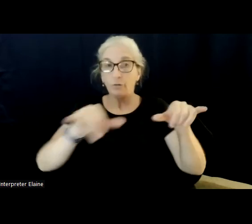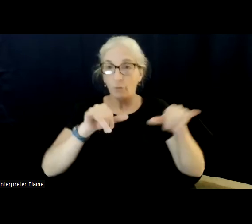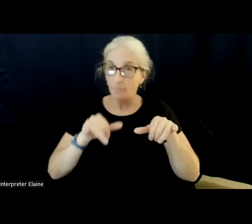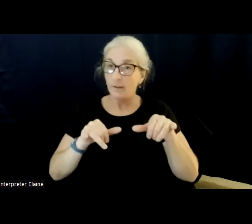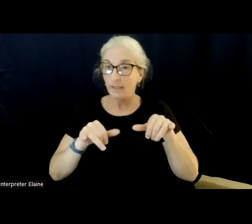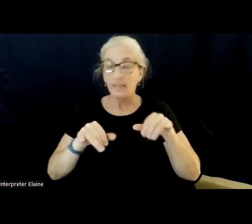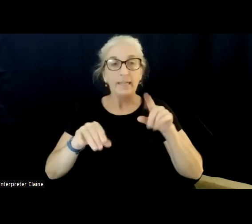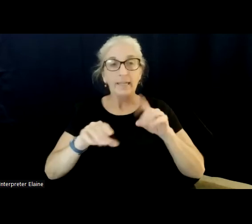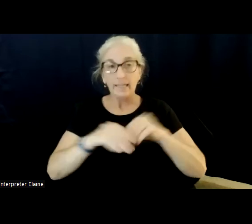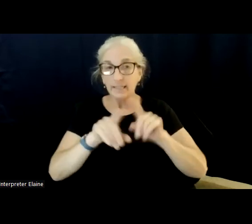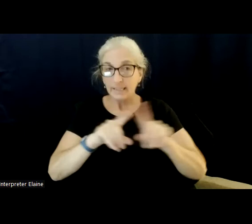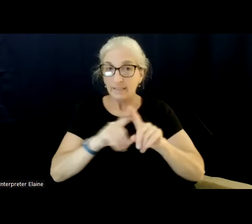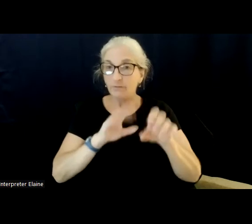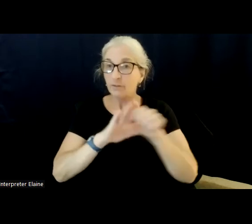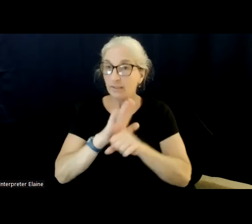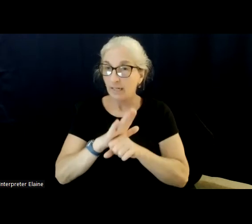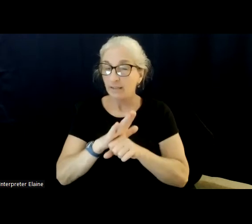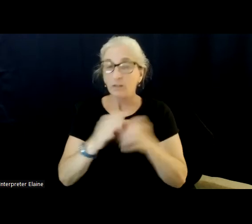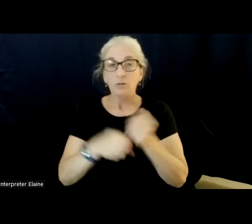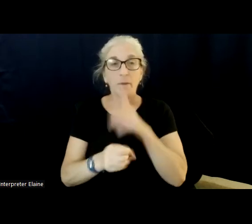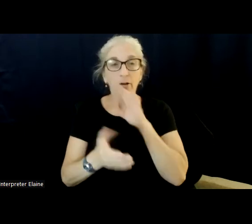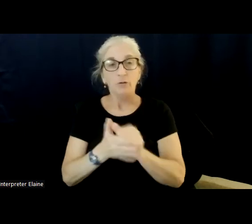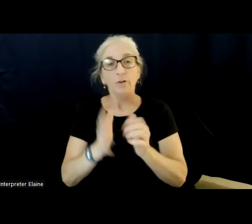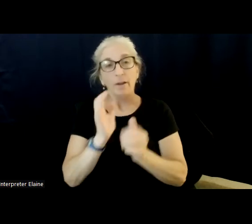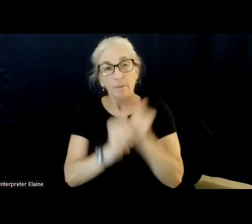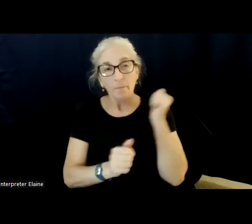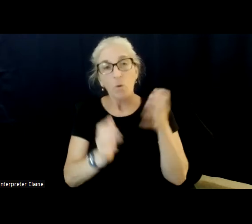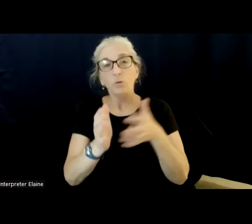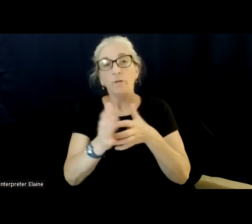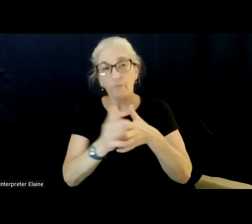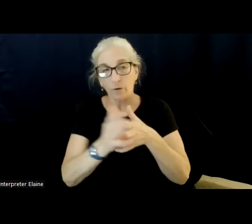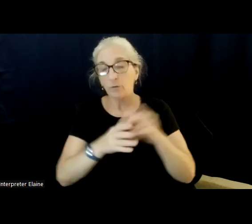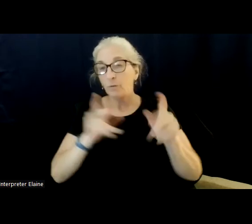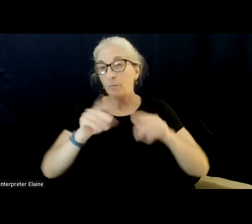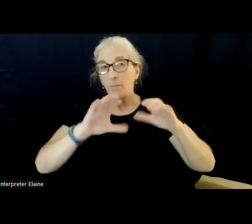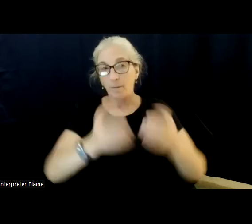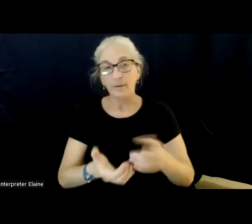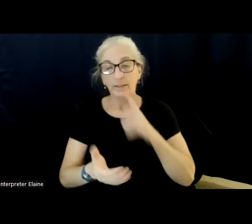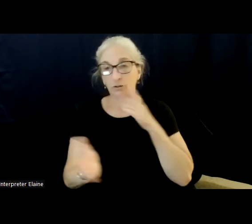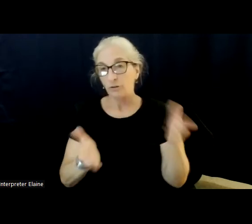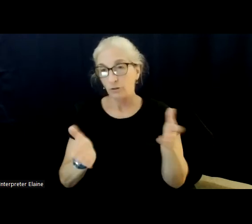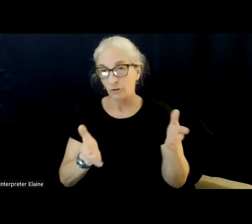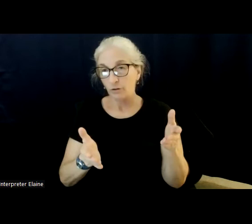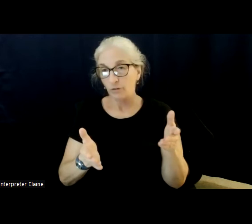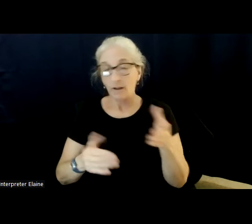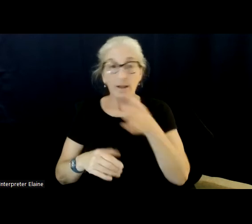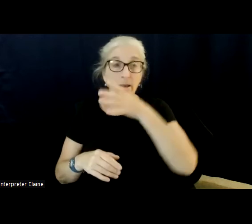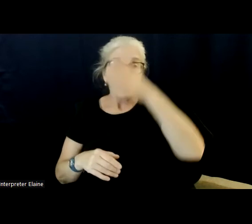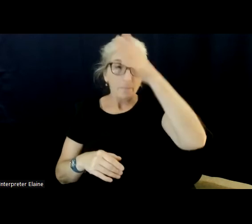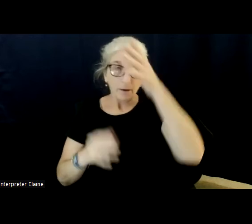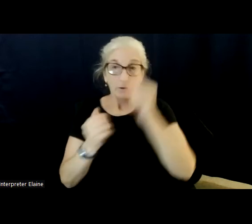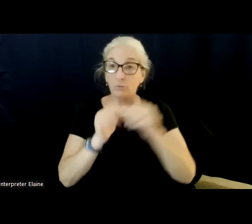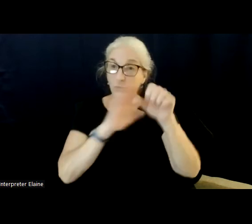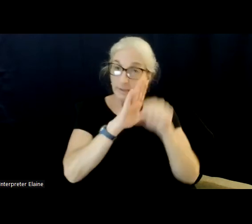efficient to serve this most vulnerable population. Again, together, parents with state and federal governments,